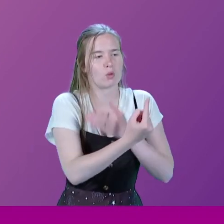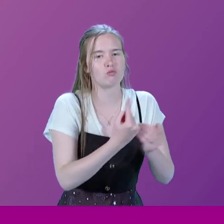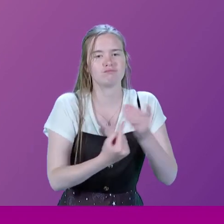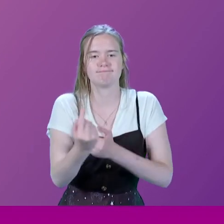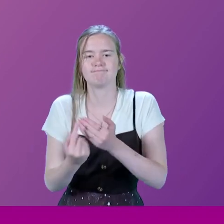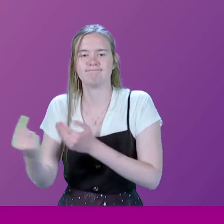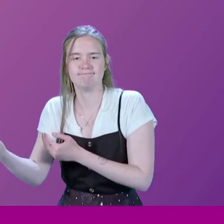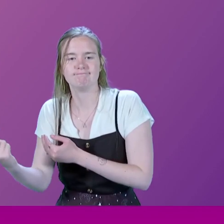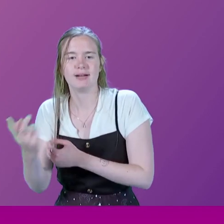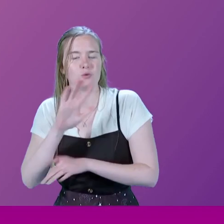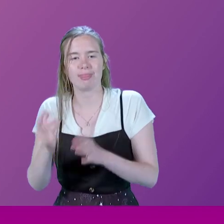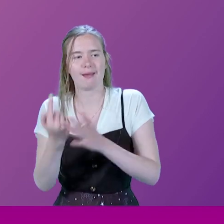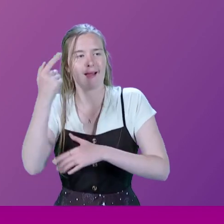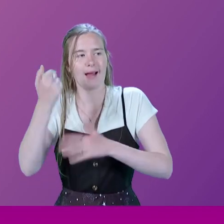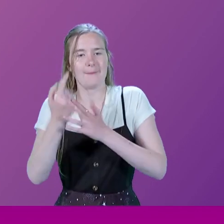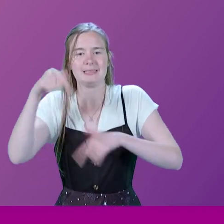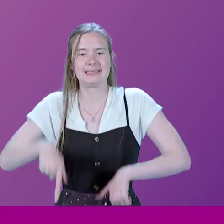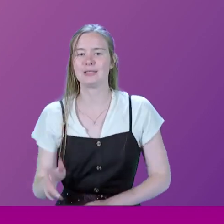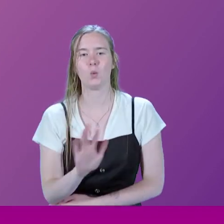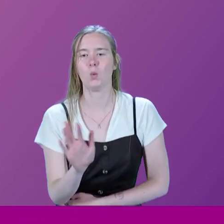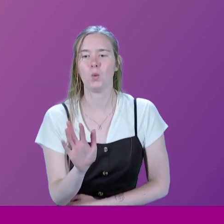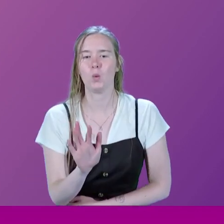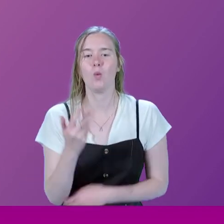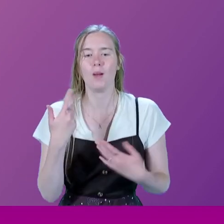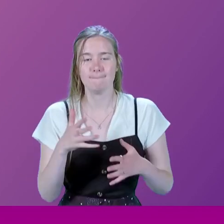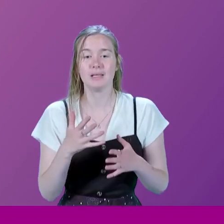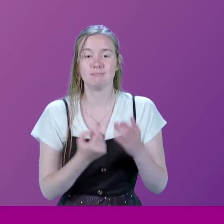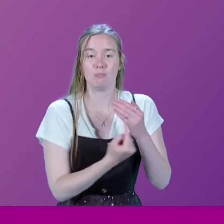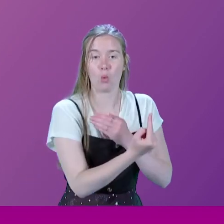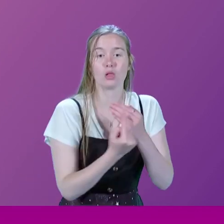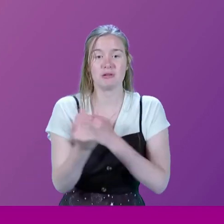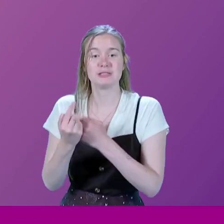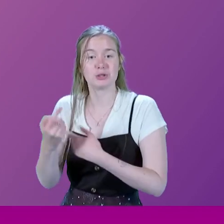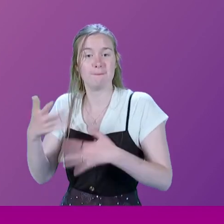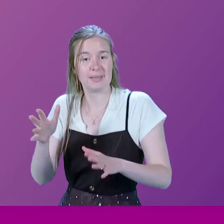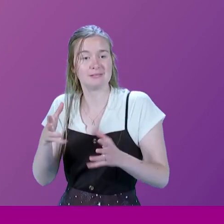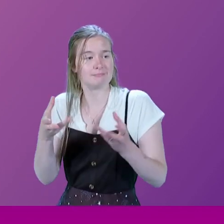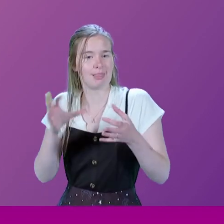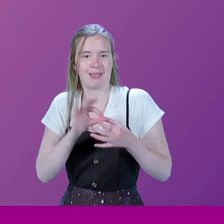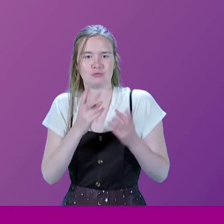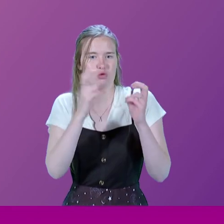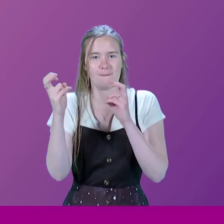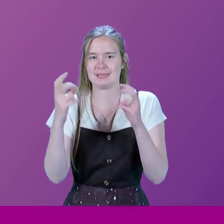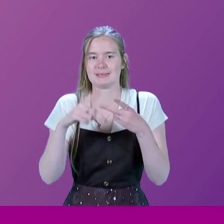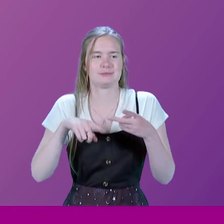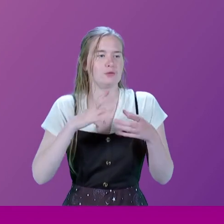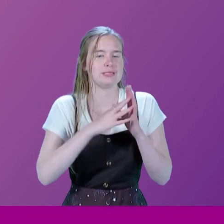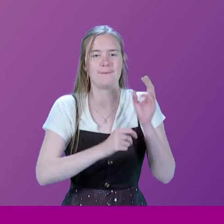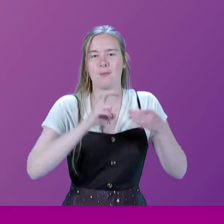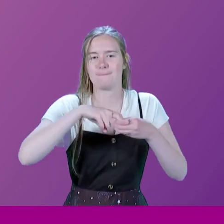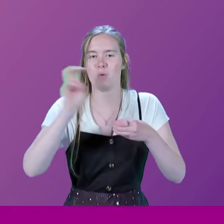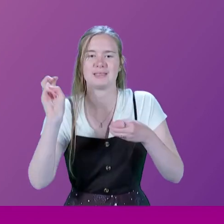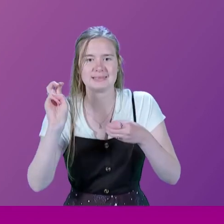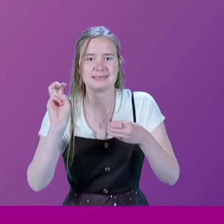I don't think, has happened here. And we have had polarization on some subjects. You know, Brexit was pretty